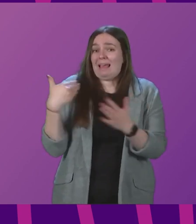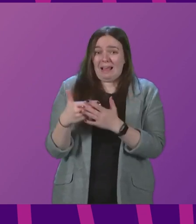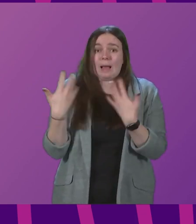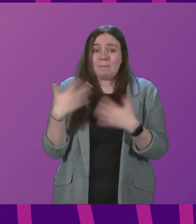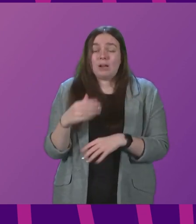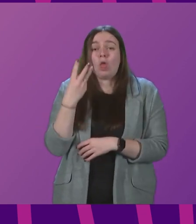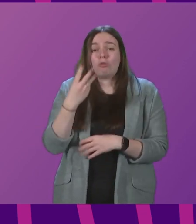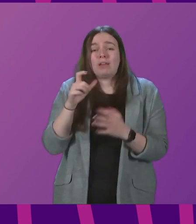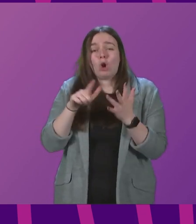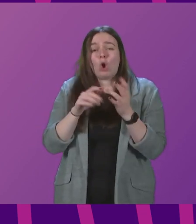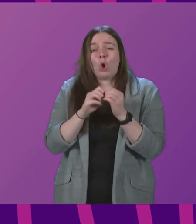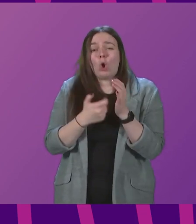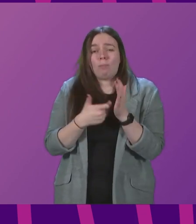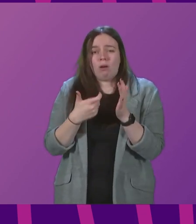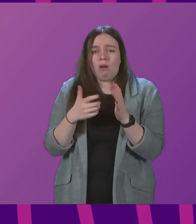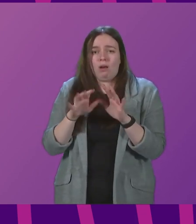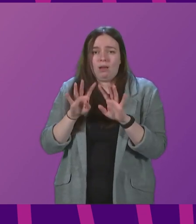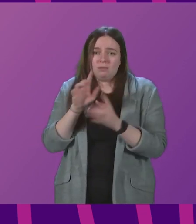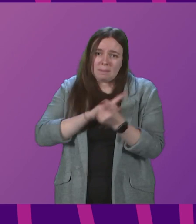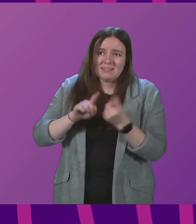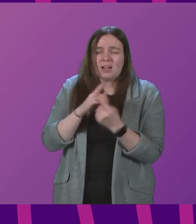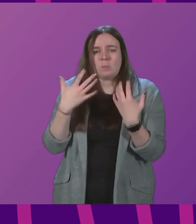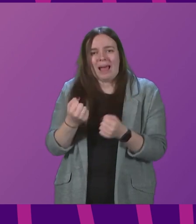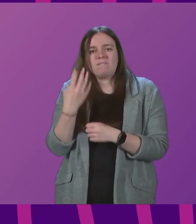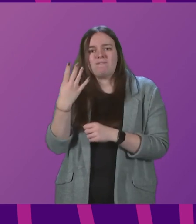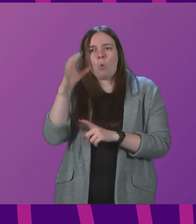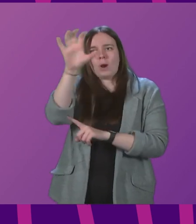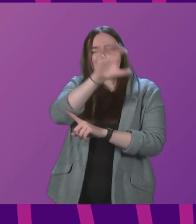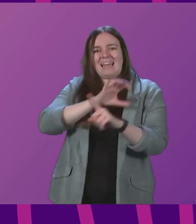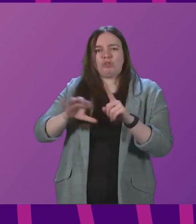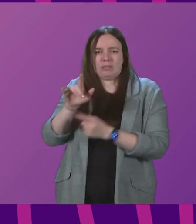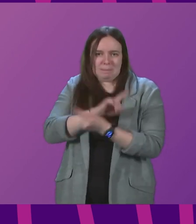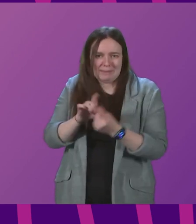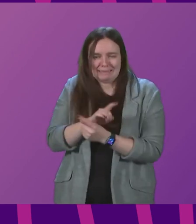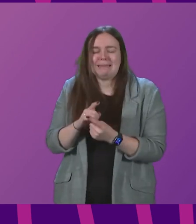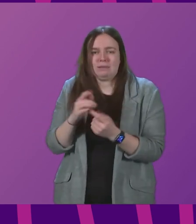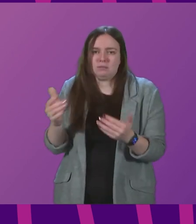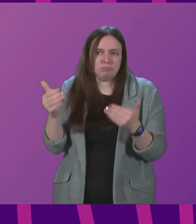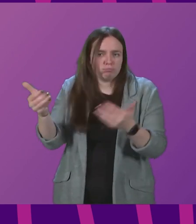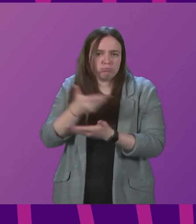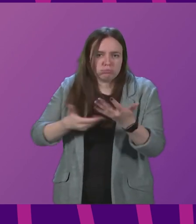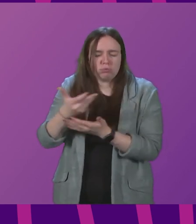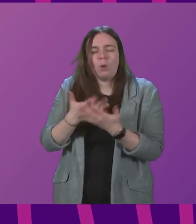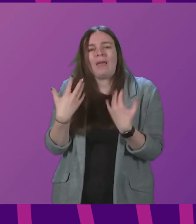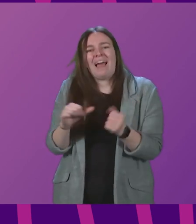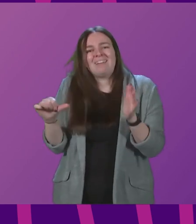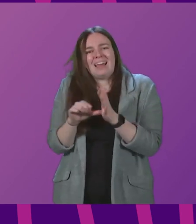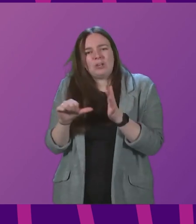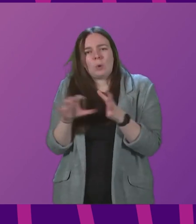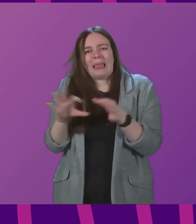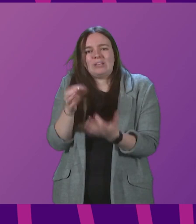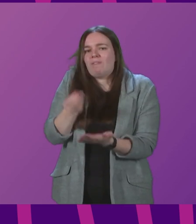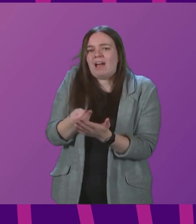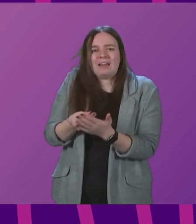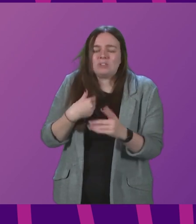COBRA meetings. We have regular Four Nations discussions over and above that. We have an issue with financing that